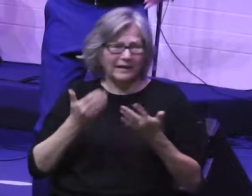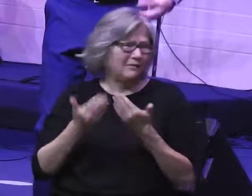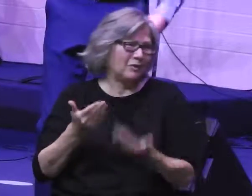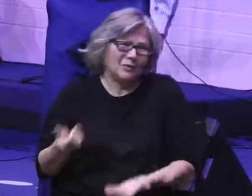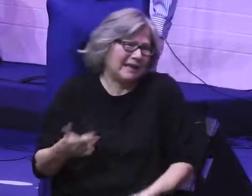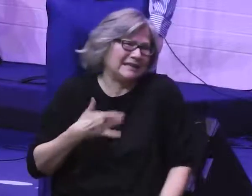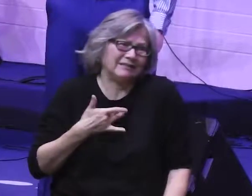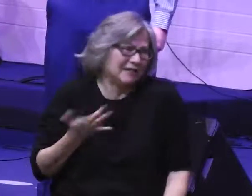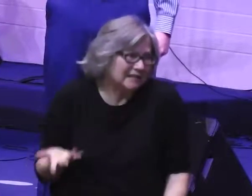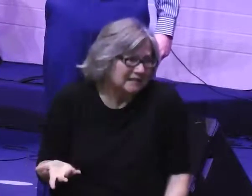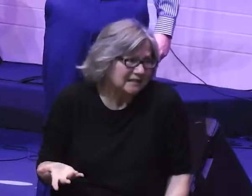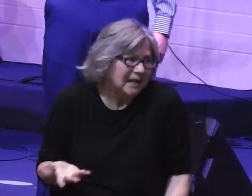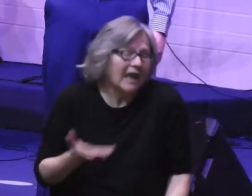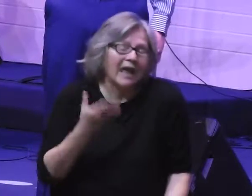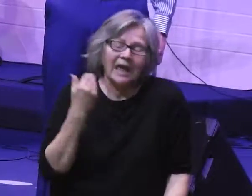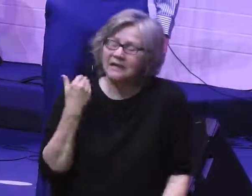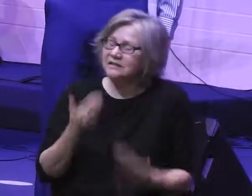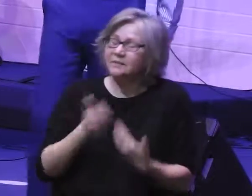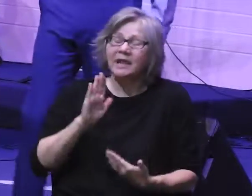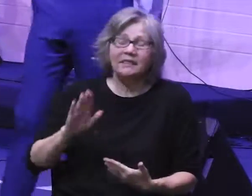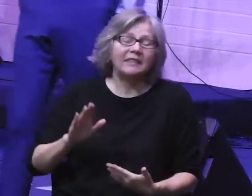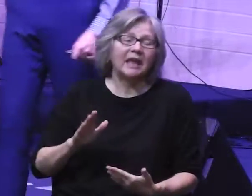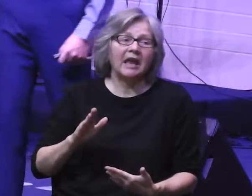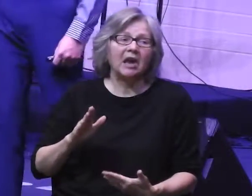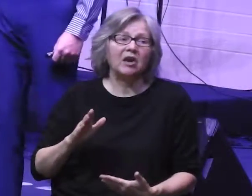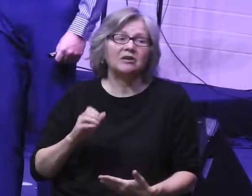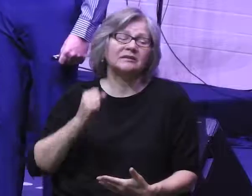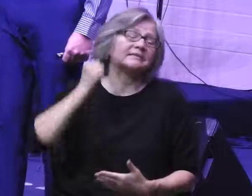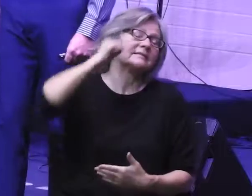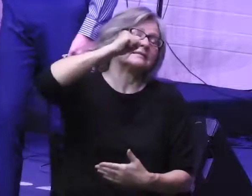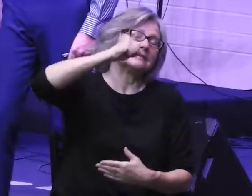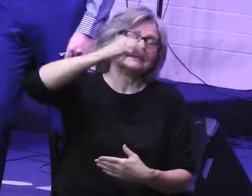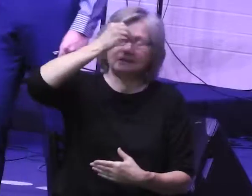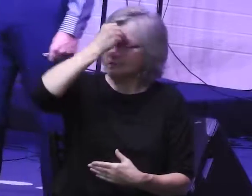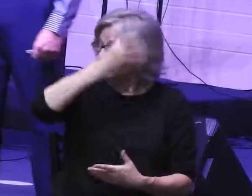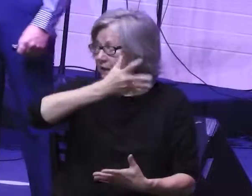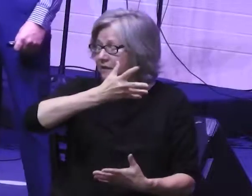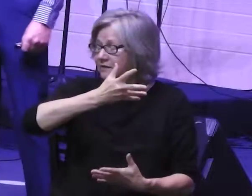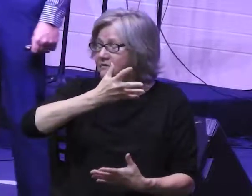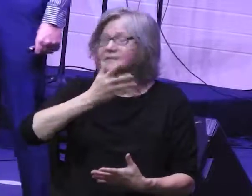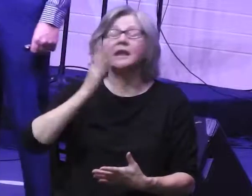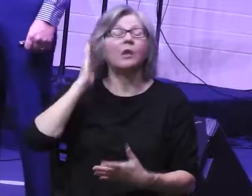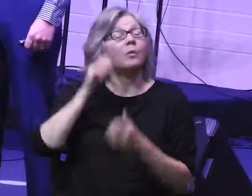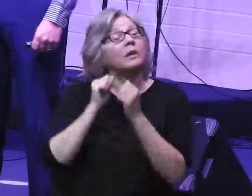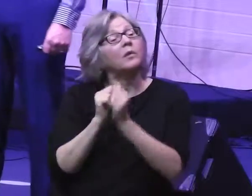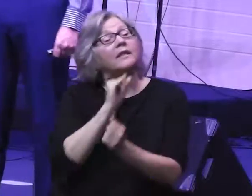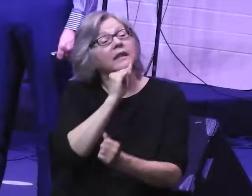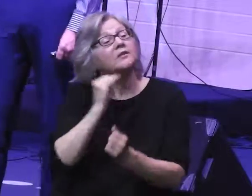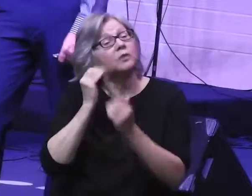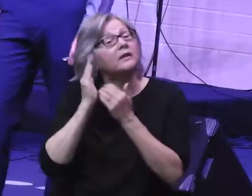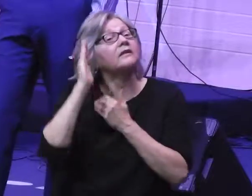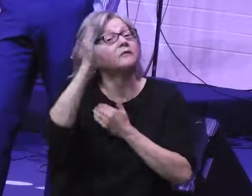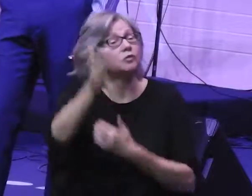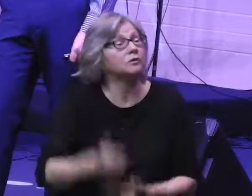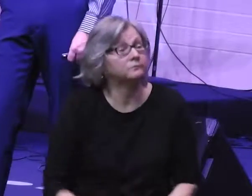not sense it. And despite their disobedience, it will be with Israel in their future.